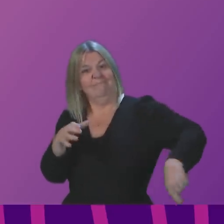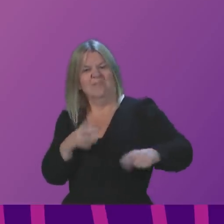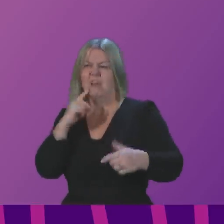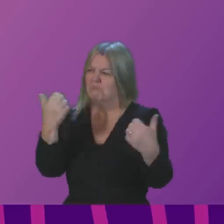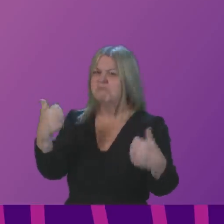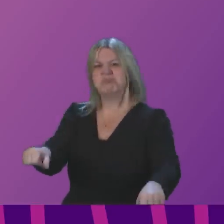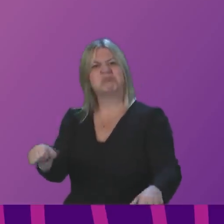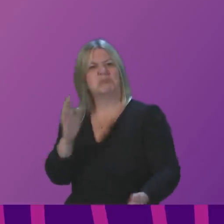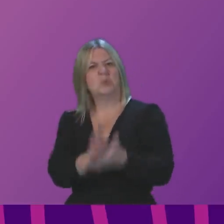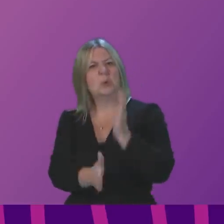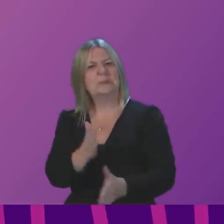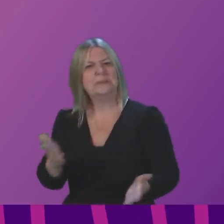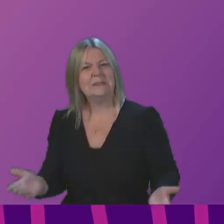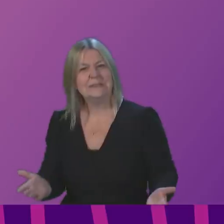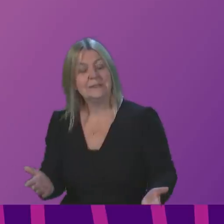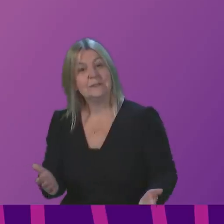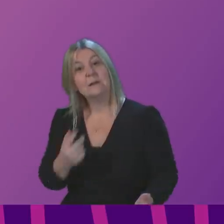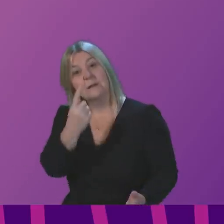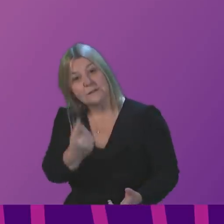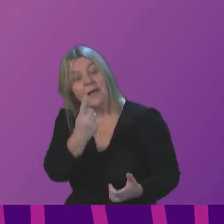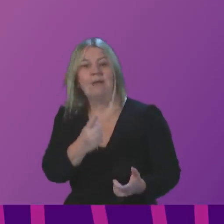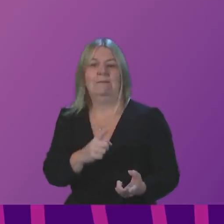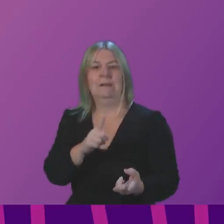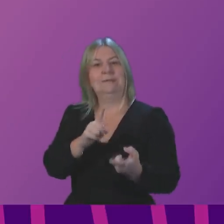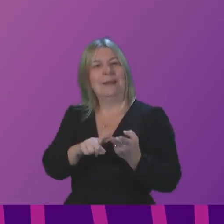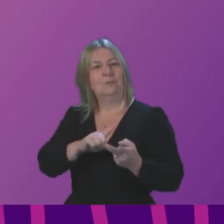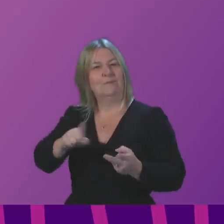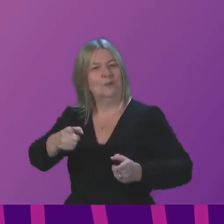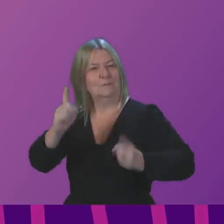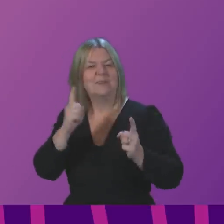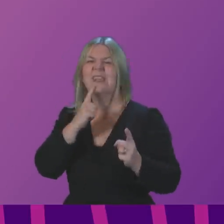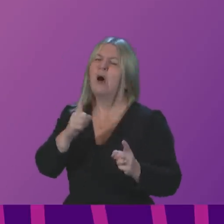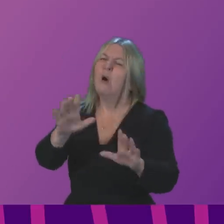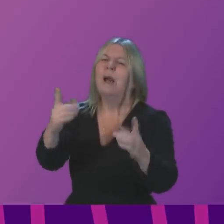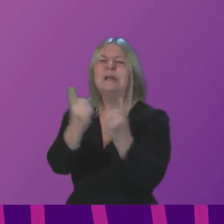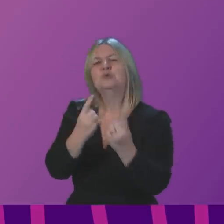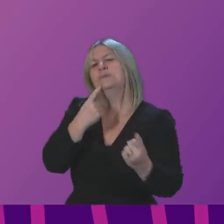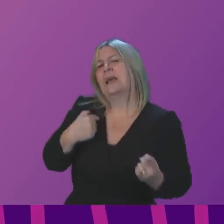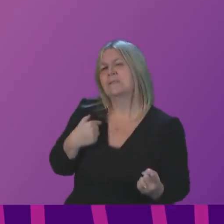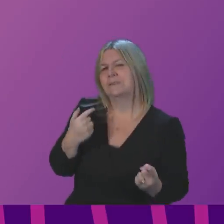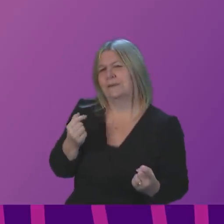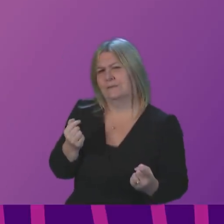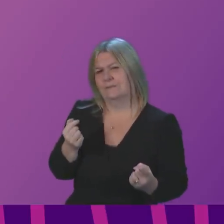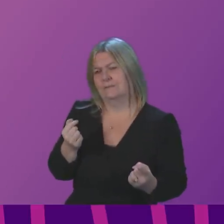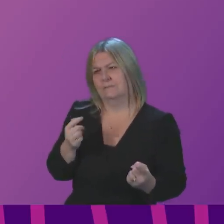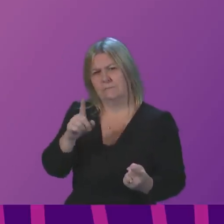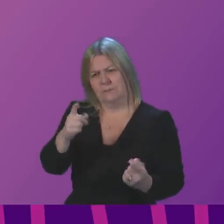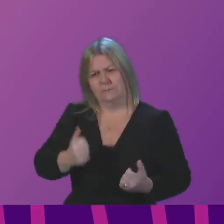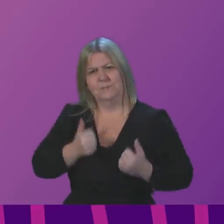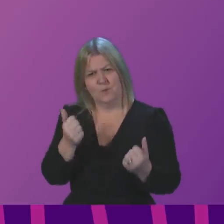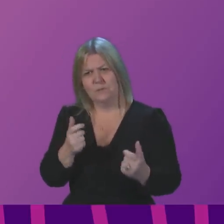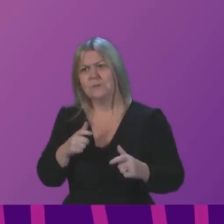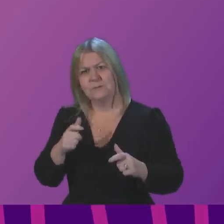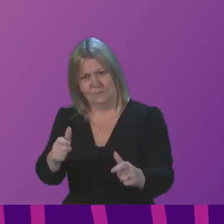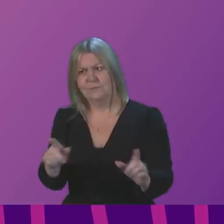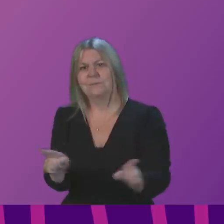and the Deputy First Minister are going along the same lines that this was all an issue yesterday. Yet we are still hearing this morning of people